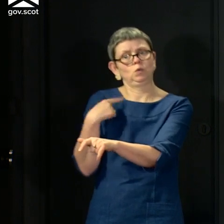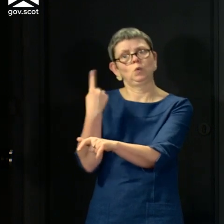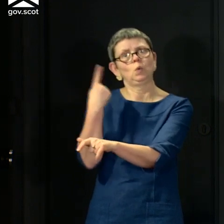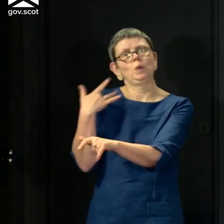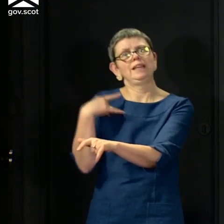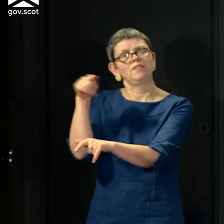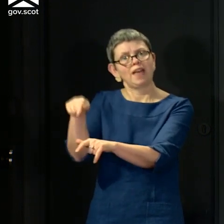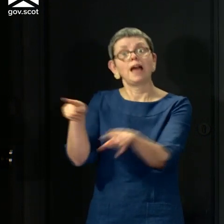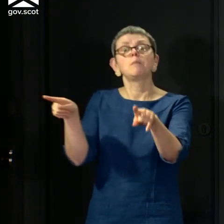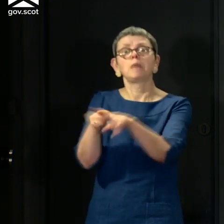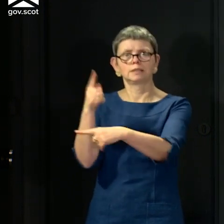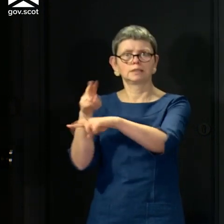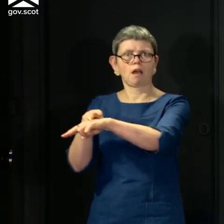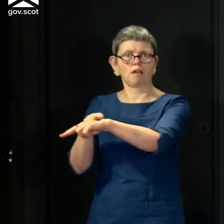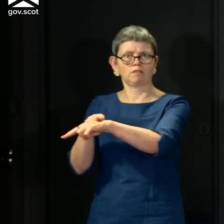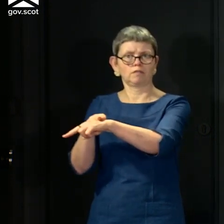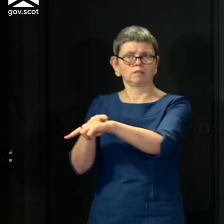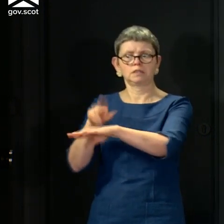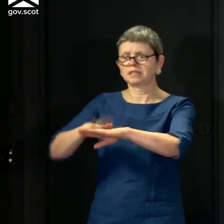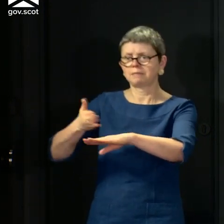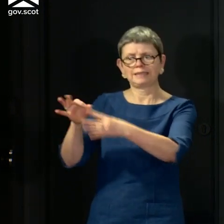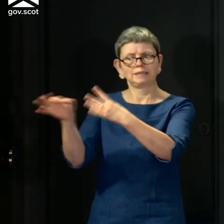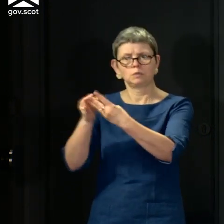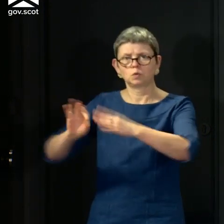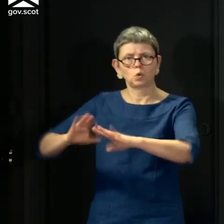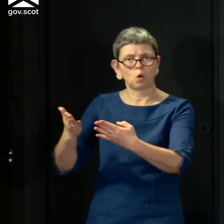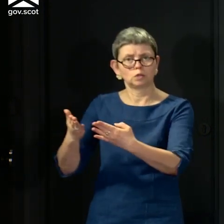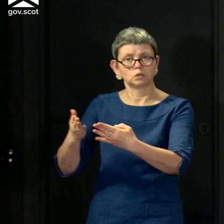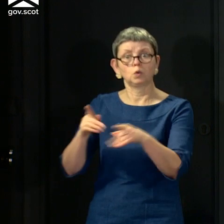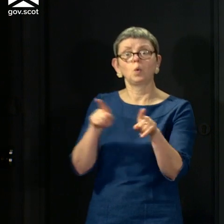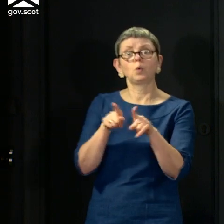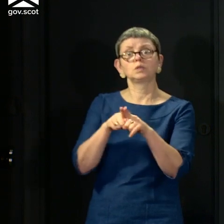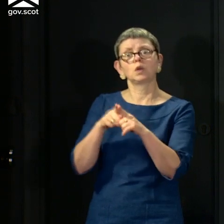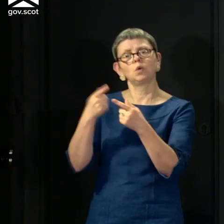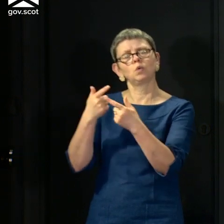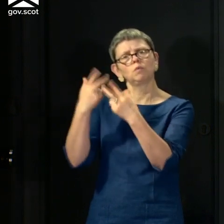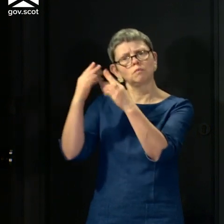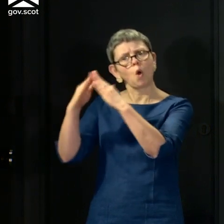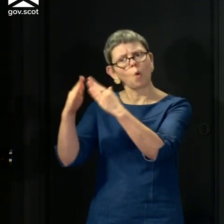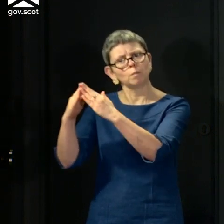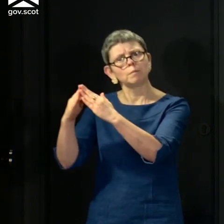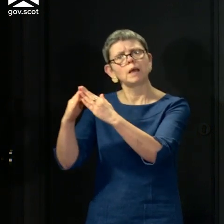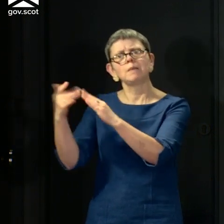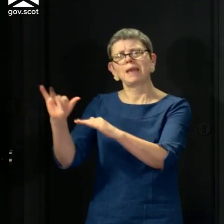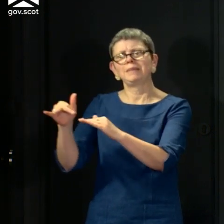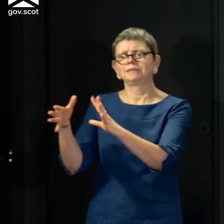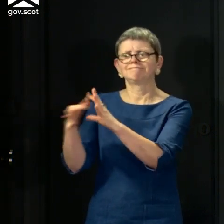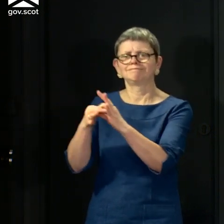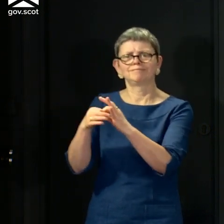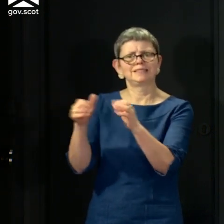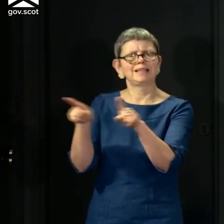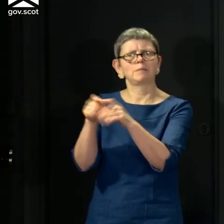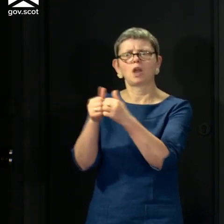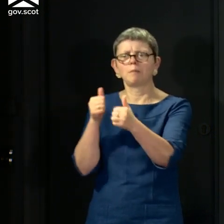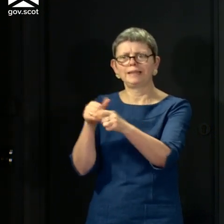In addition, where a care home with an outbreak is part of a group or a chain, and staff might still be moving between different homes,